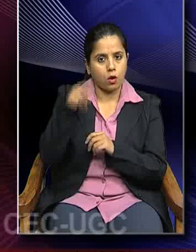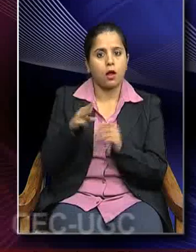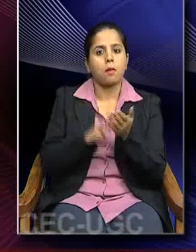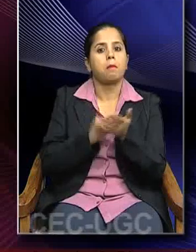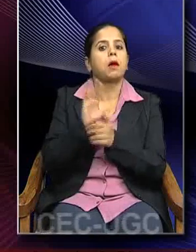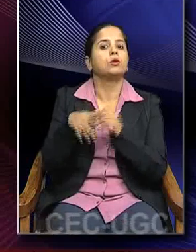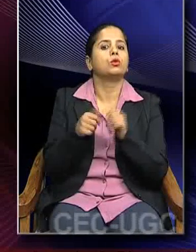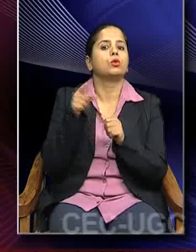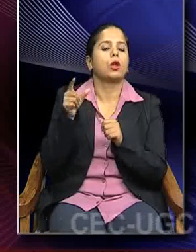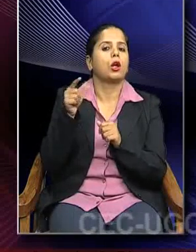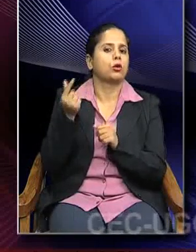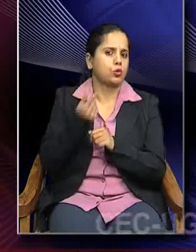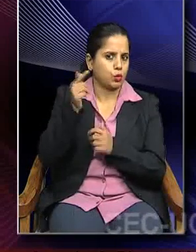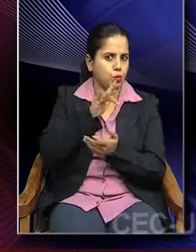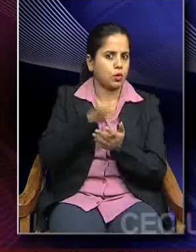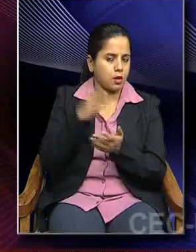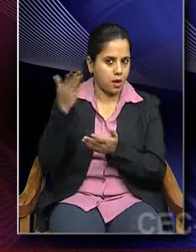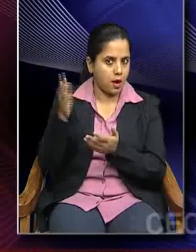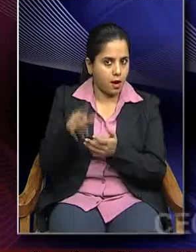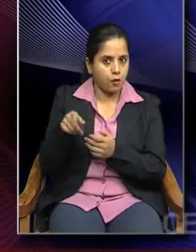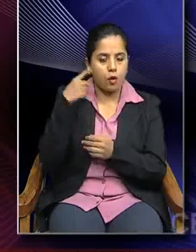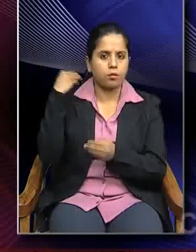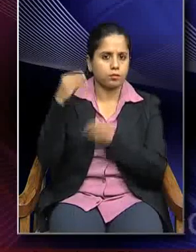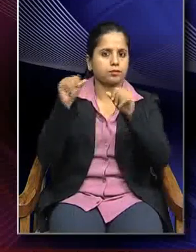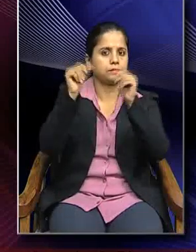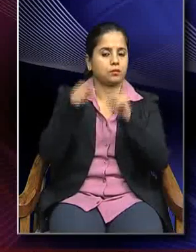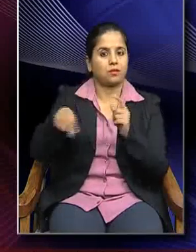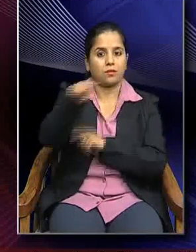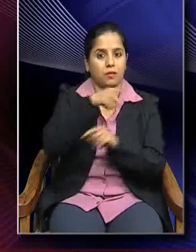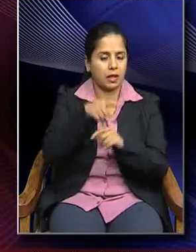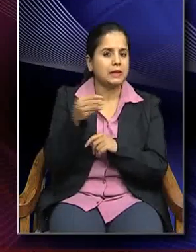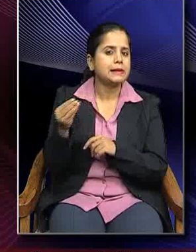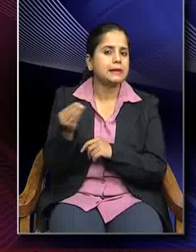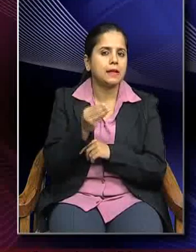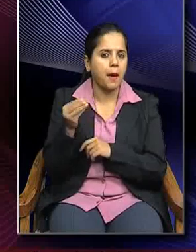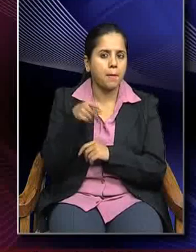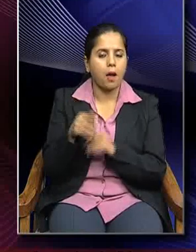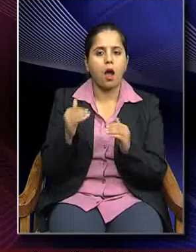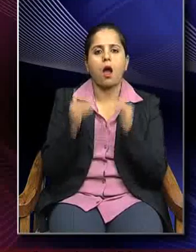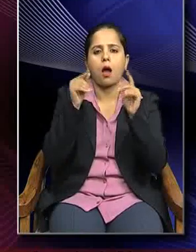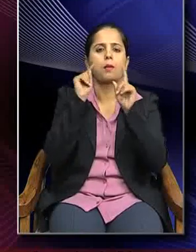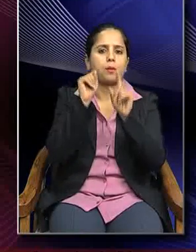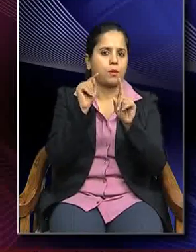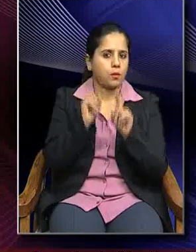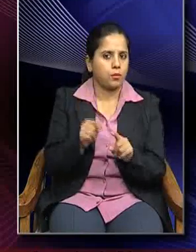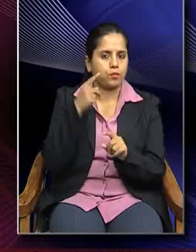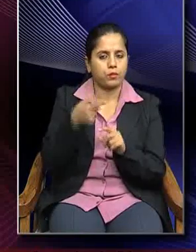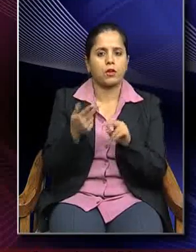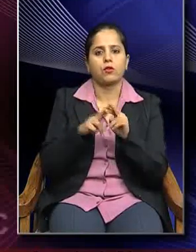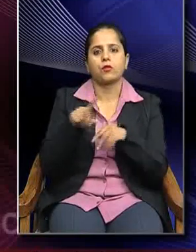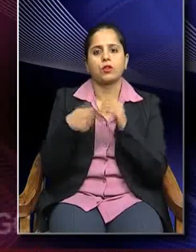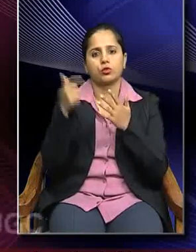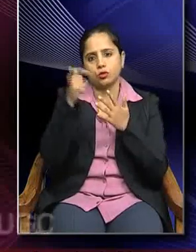sculpturing tradition. So, these are some of the high points in terms of features